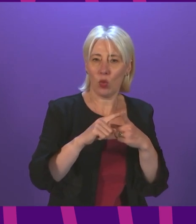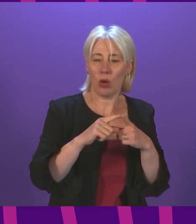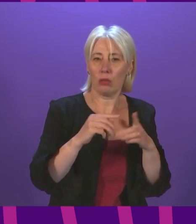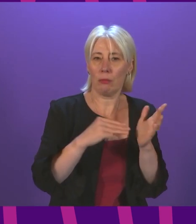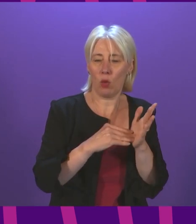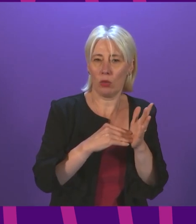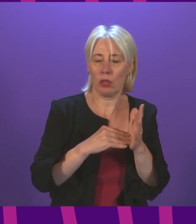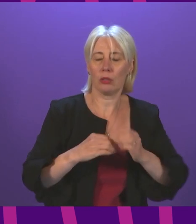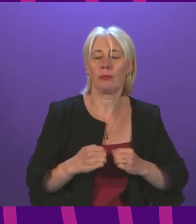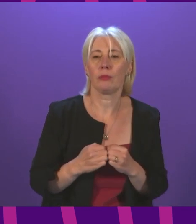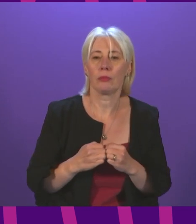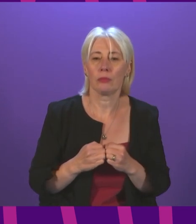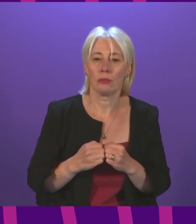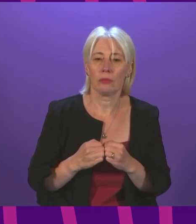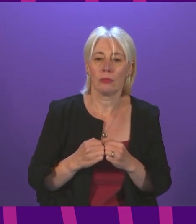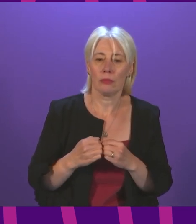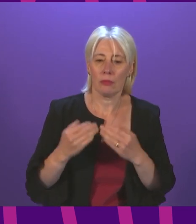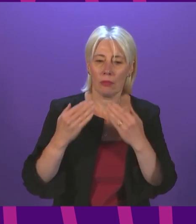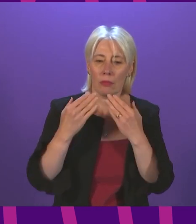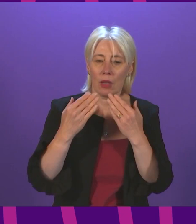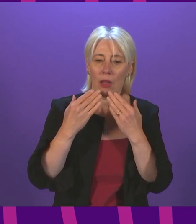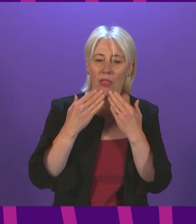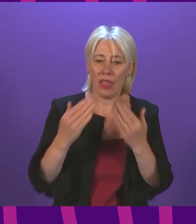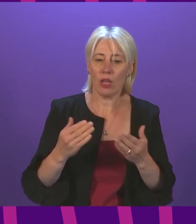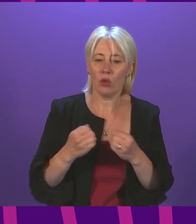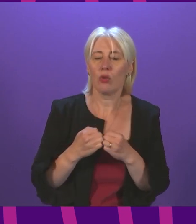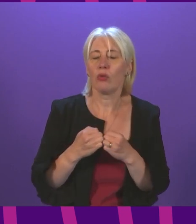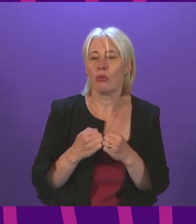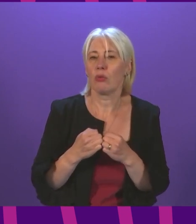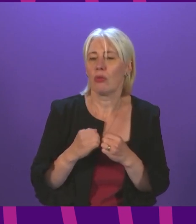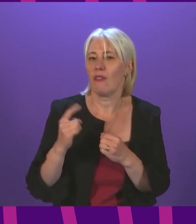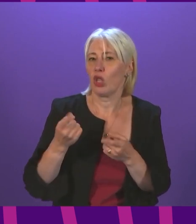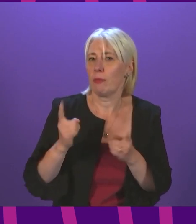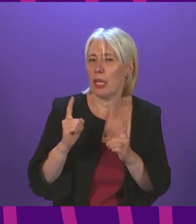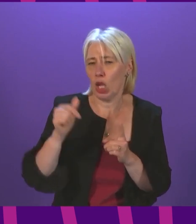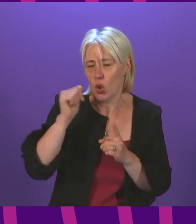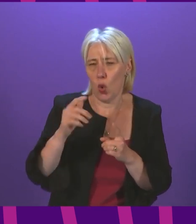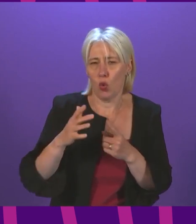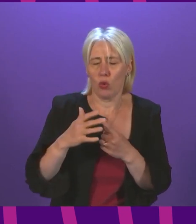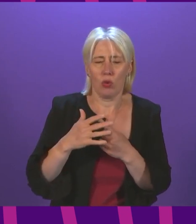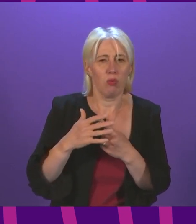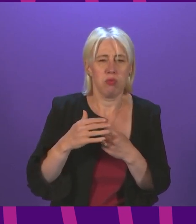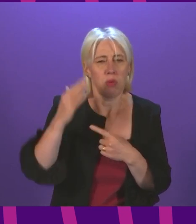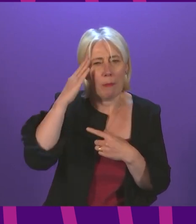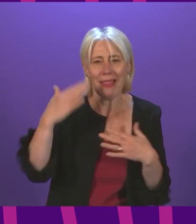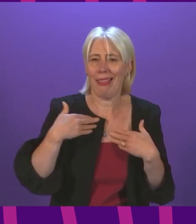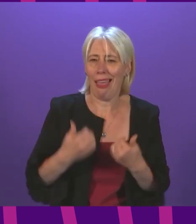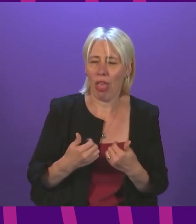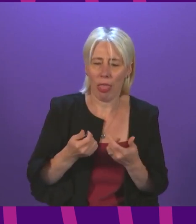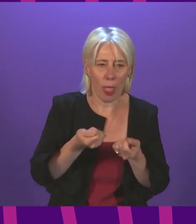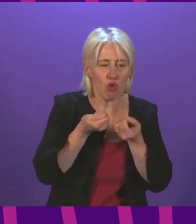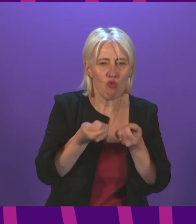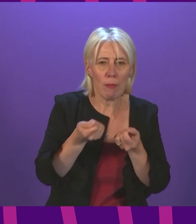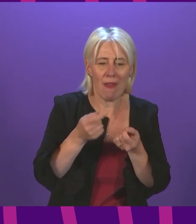uh thank you presiding officer the first minister will be aware of the enormous strain on the provision of mental health treatment